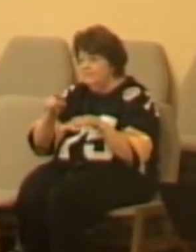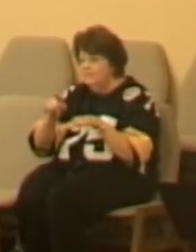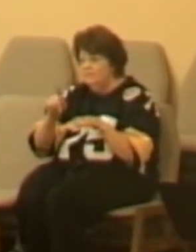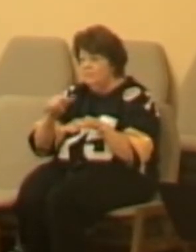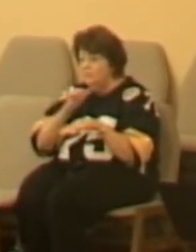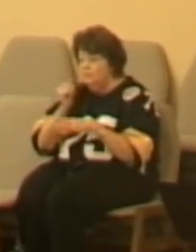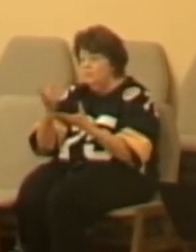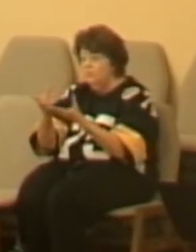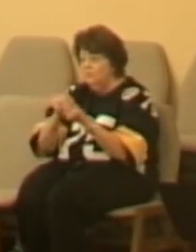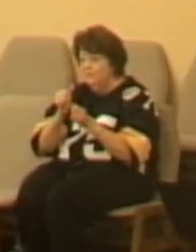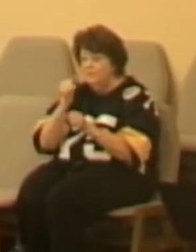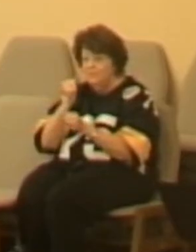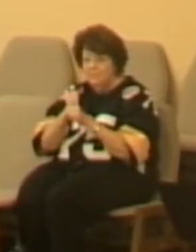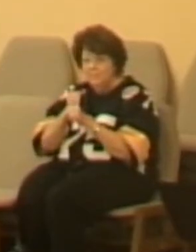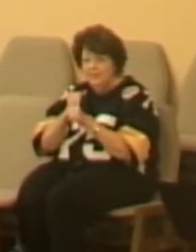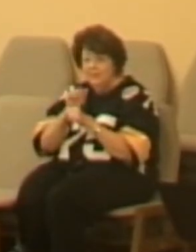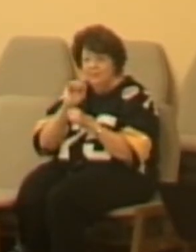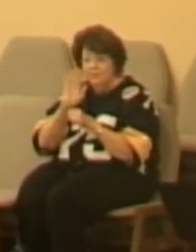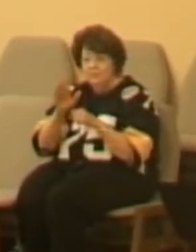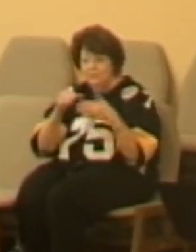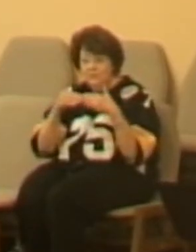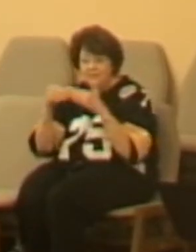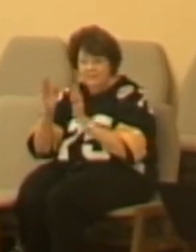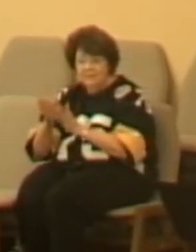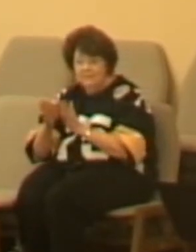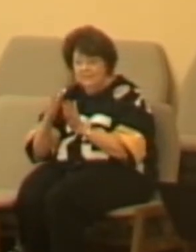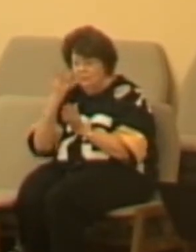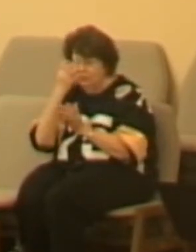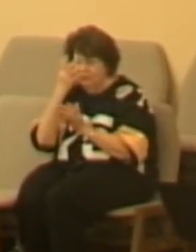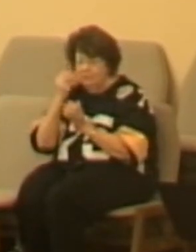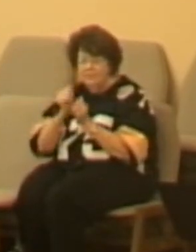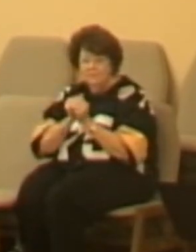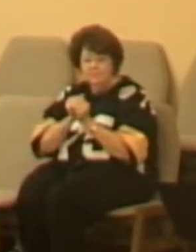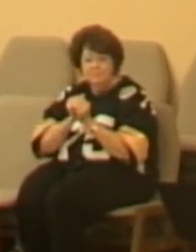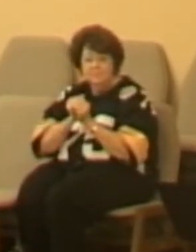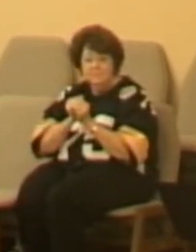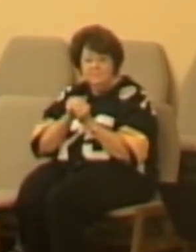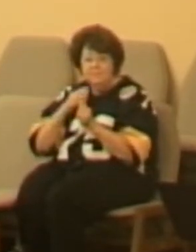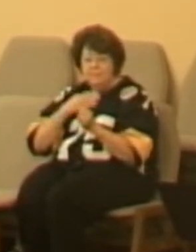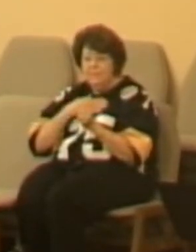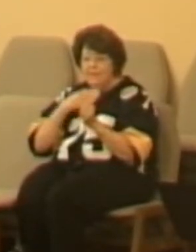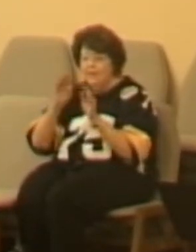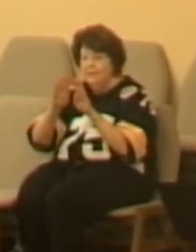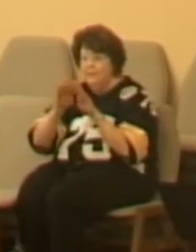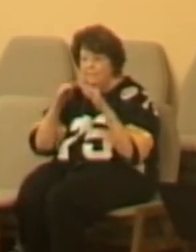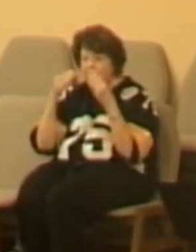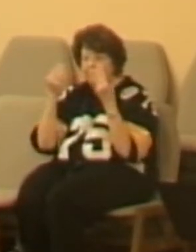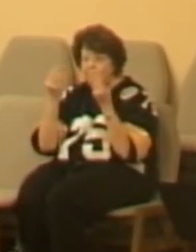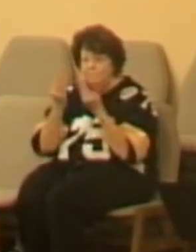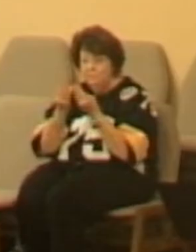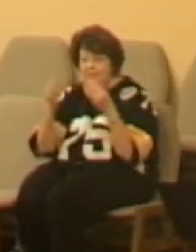mad. Our band director was a guy named J. Marks Villeney. was about that tall. We called him Sugar Bear.